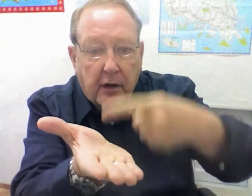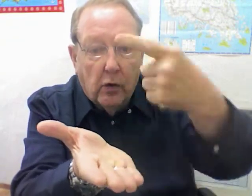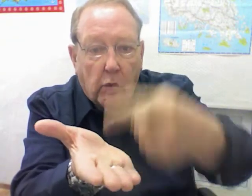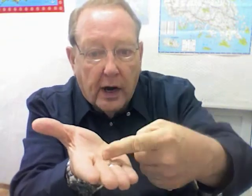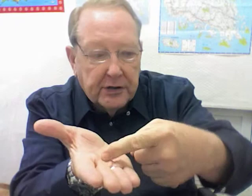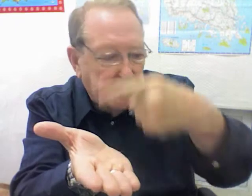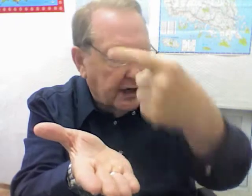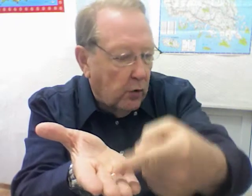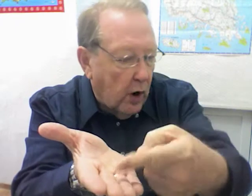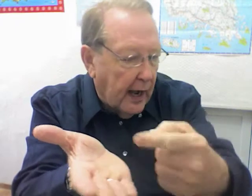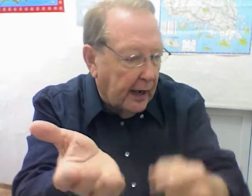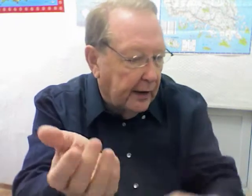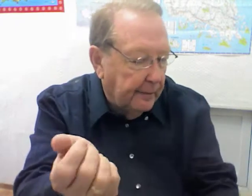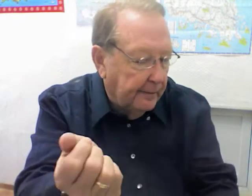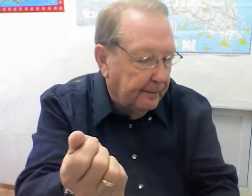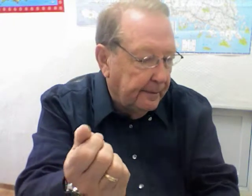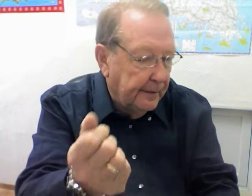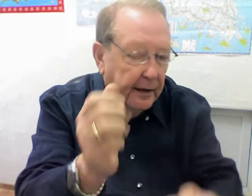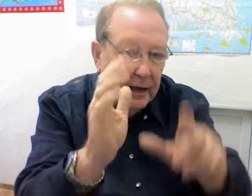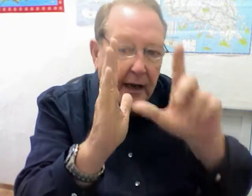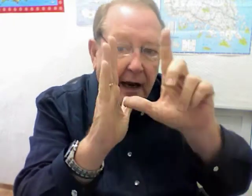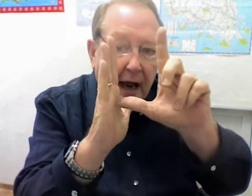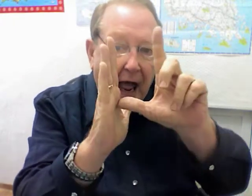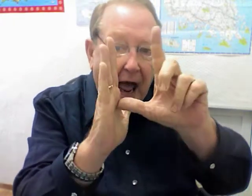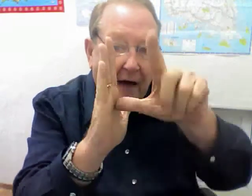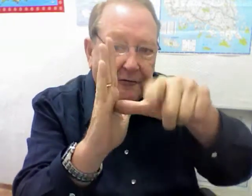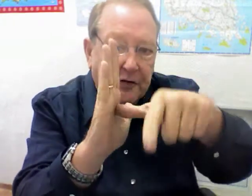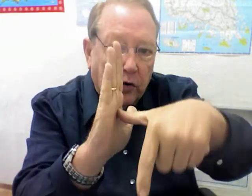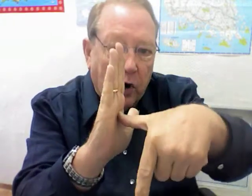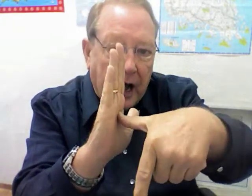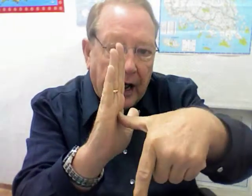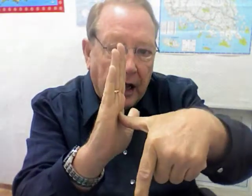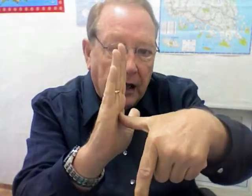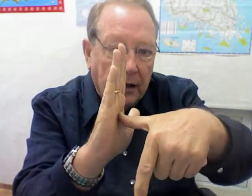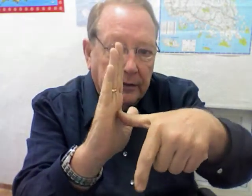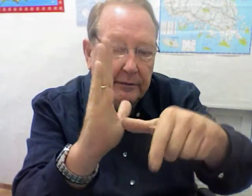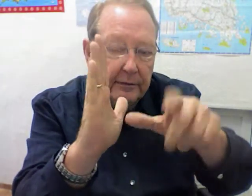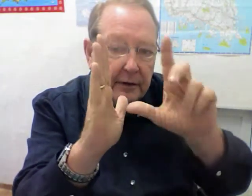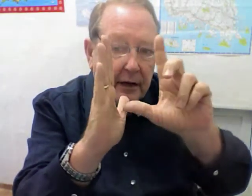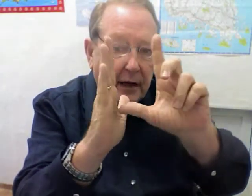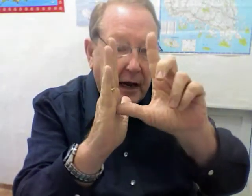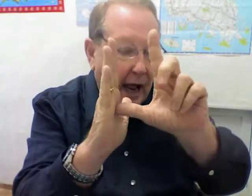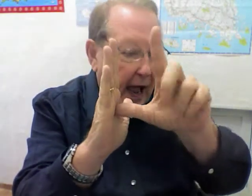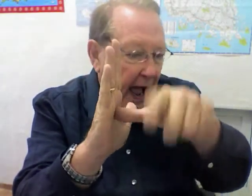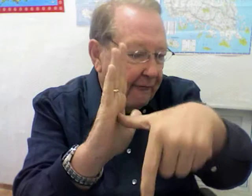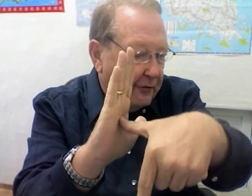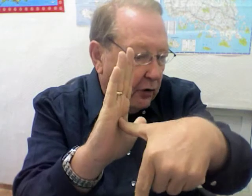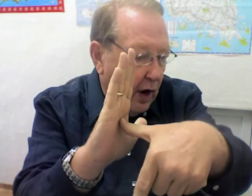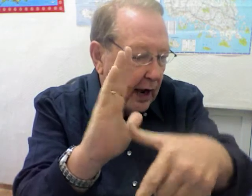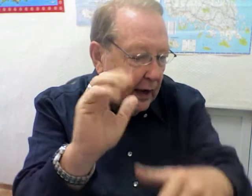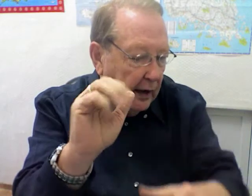Once in a while. After a while. After a while.